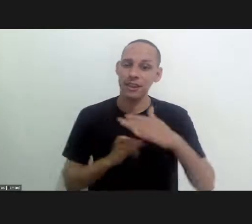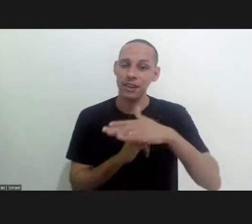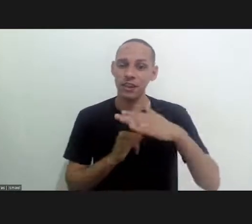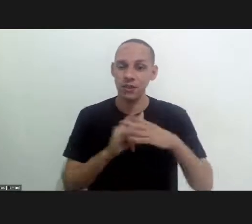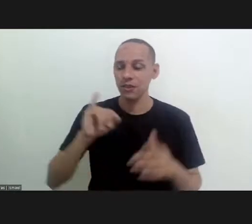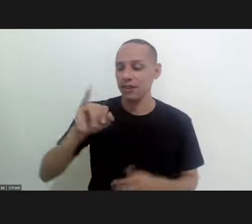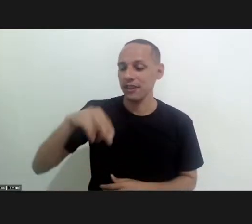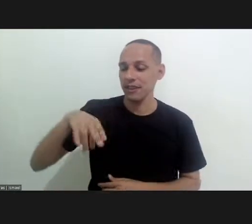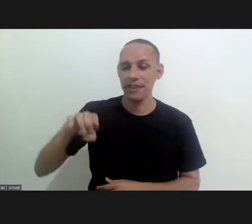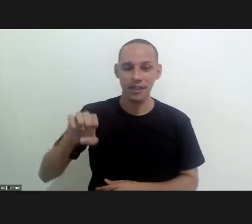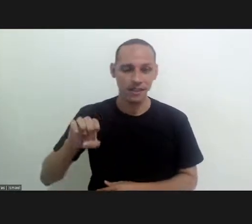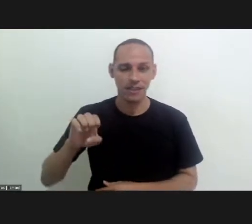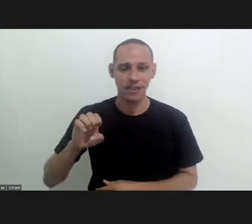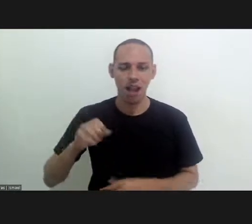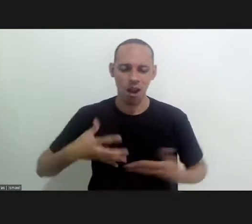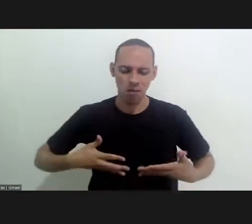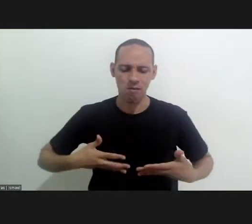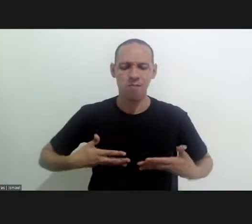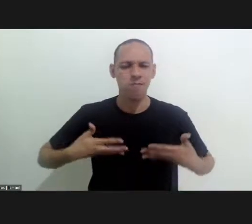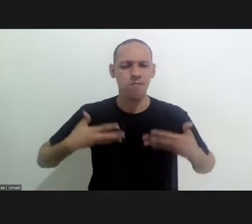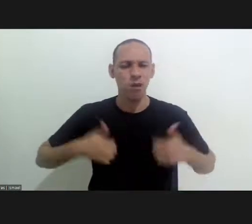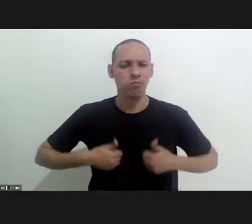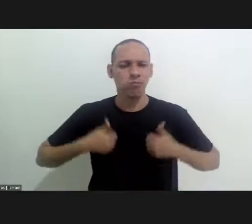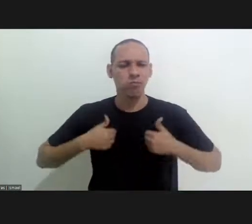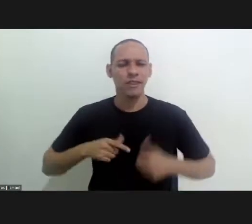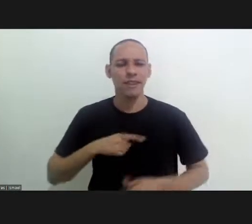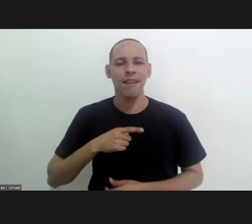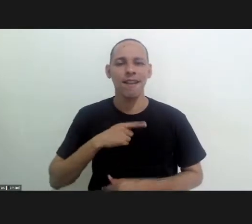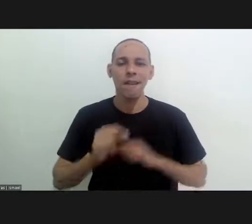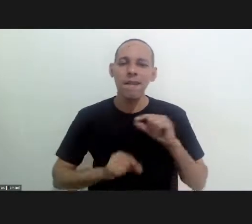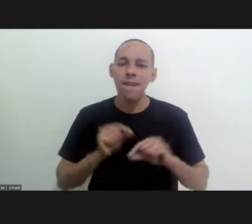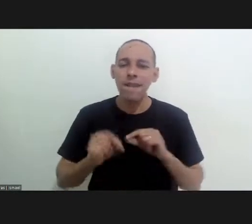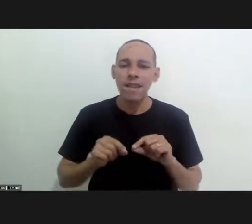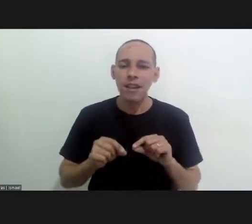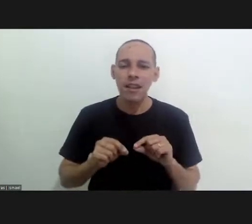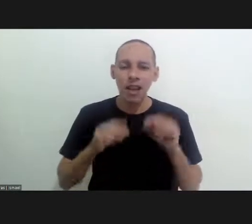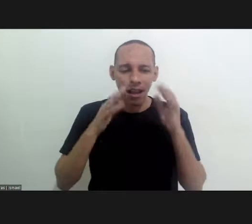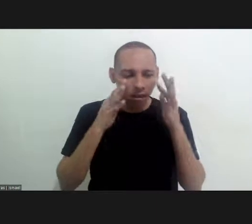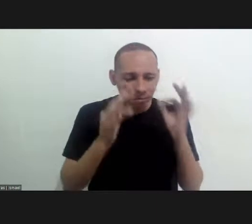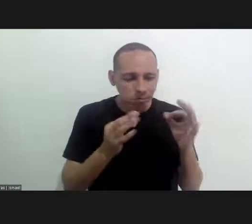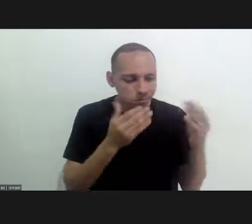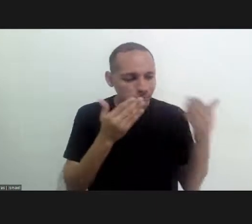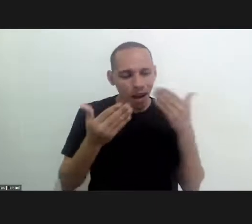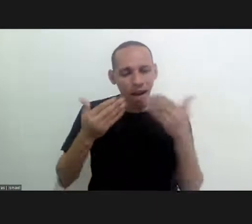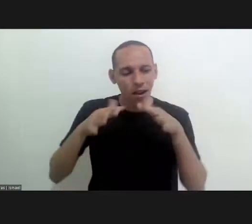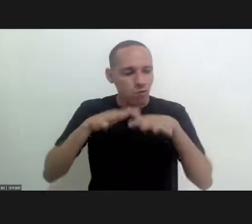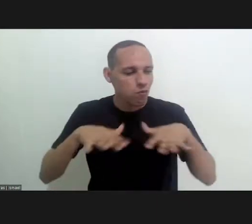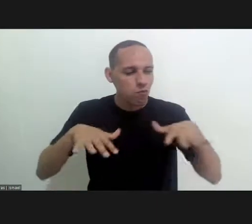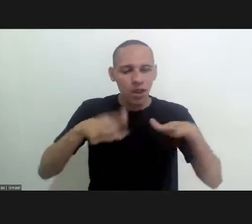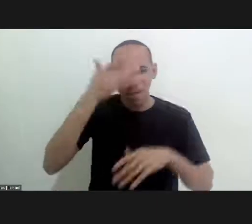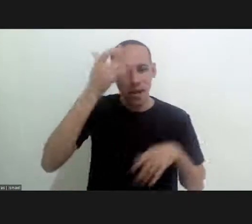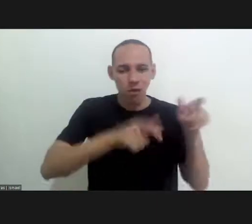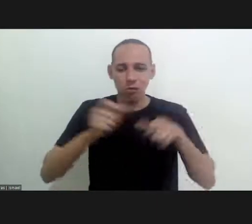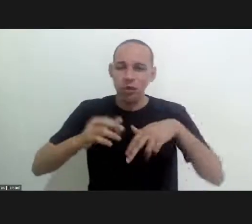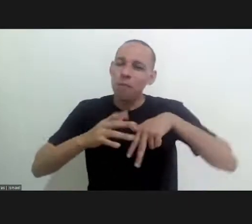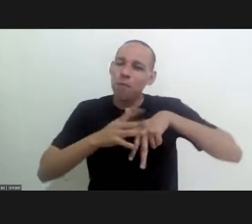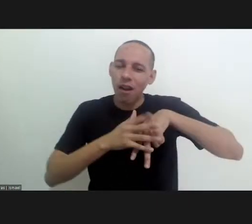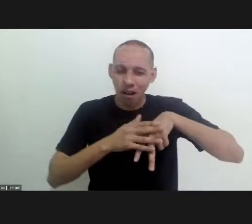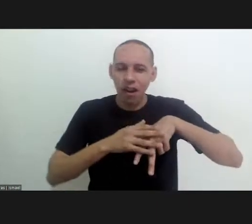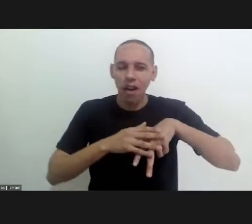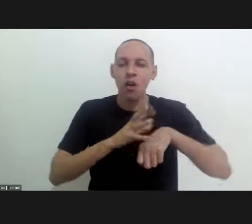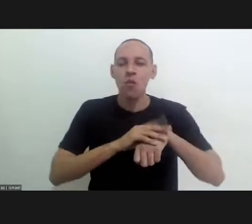We at our institute are very proud of maintaining the support to